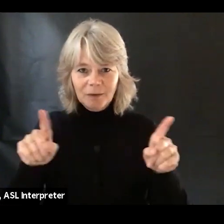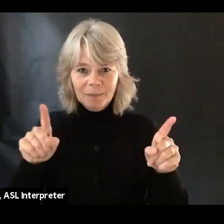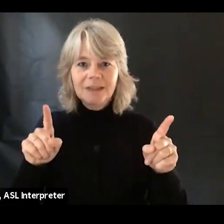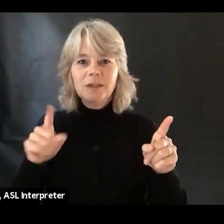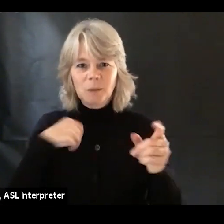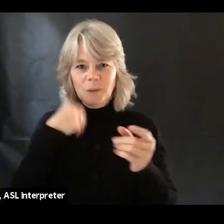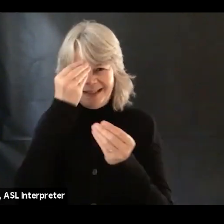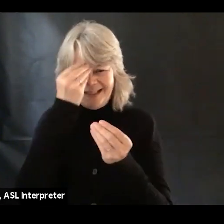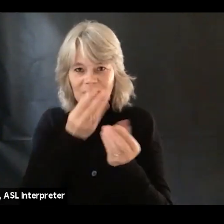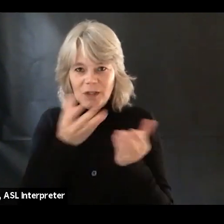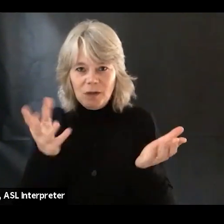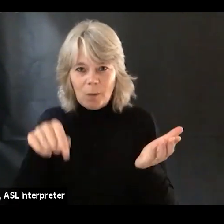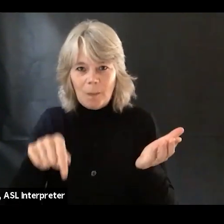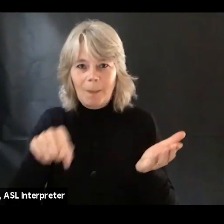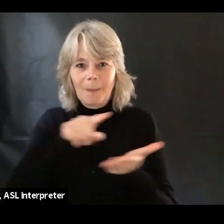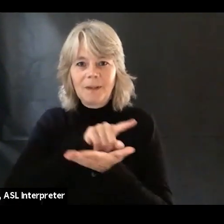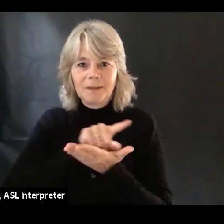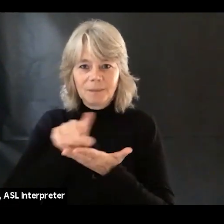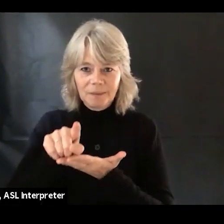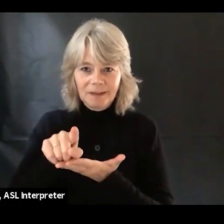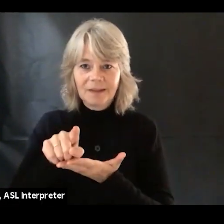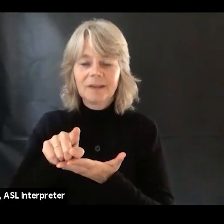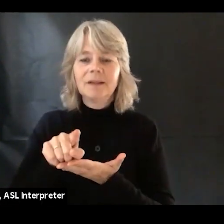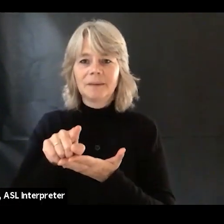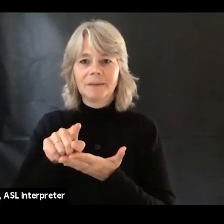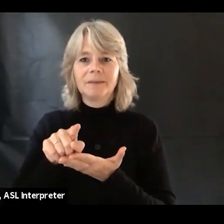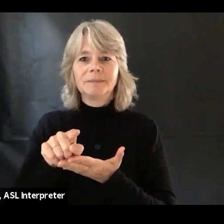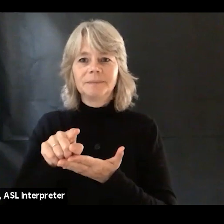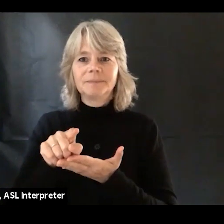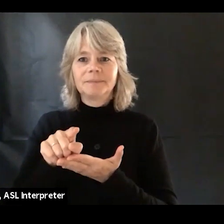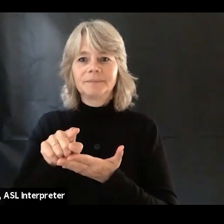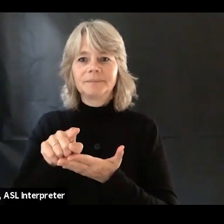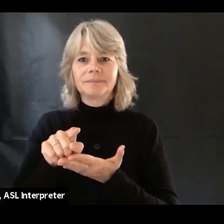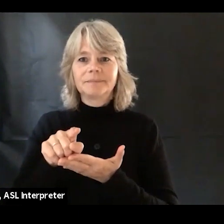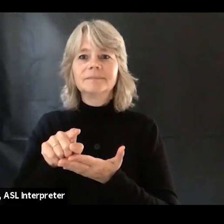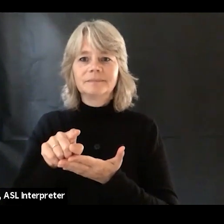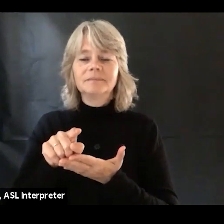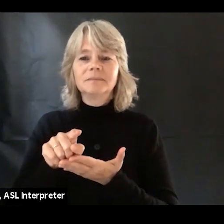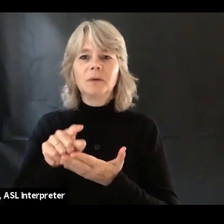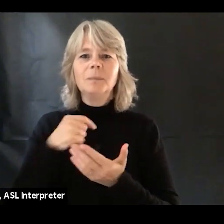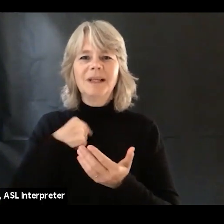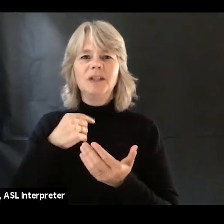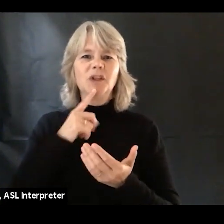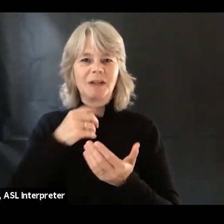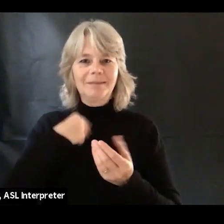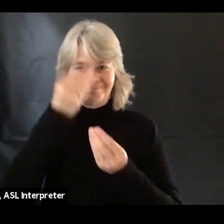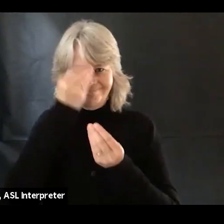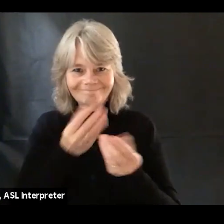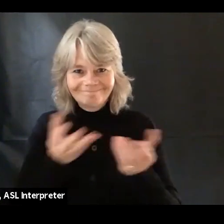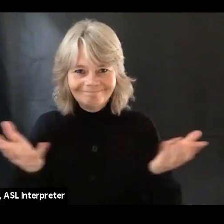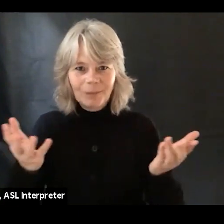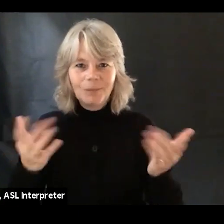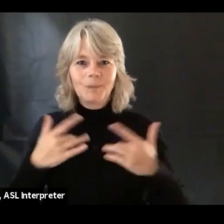this week, just to be sure we're communicating well. So I want to let you know,